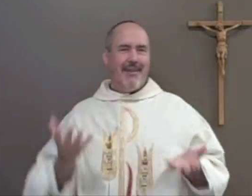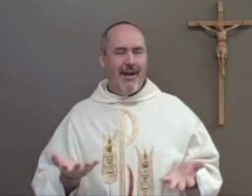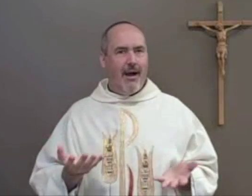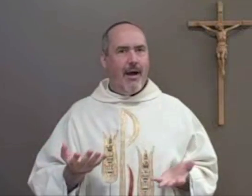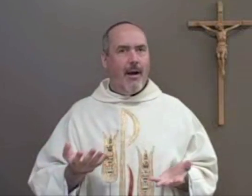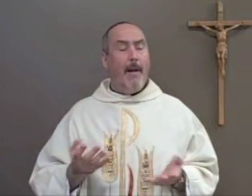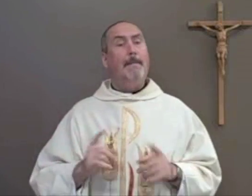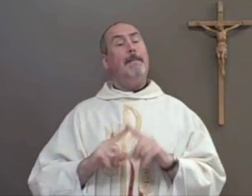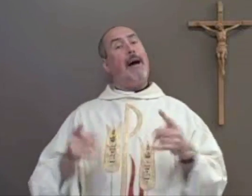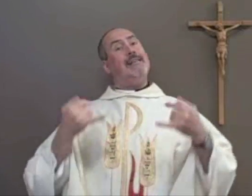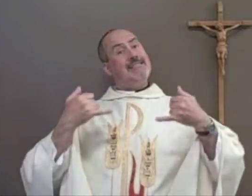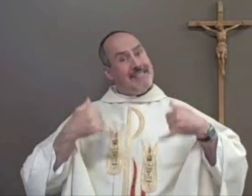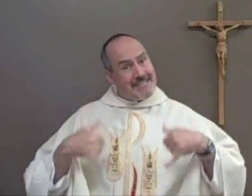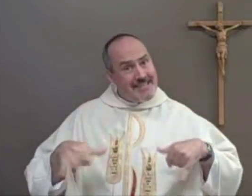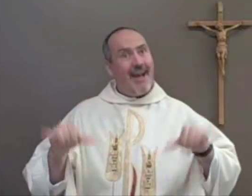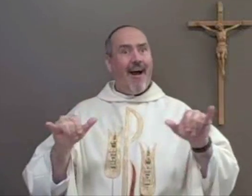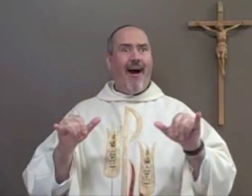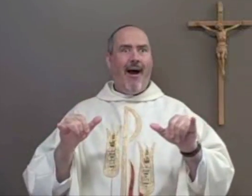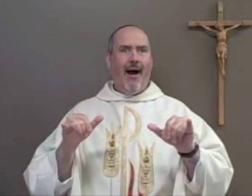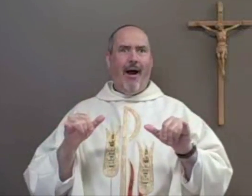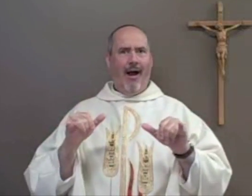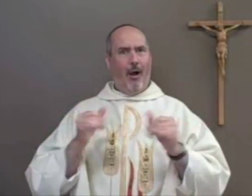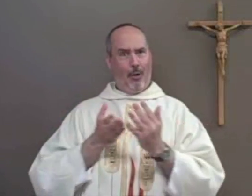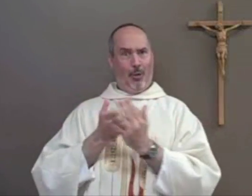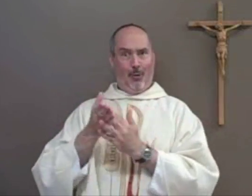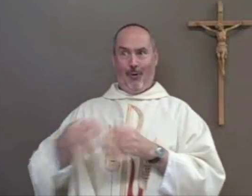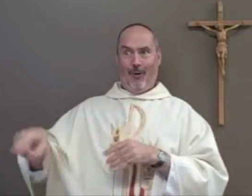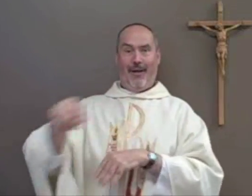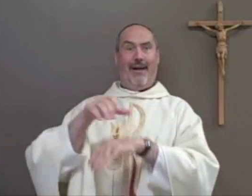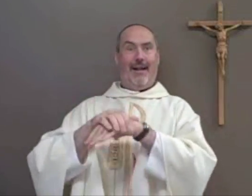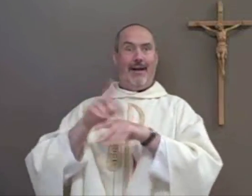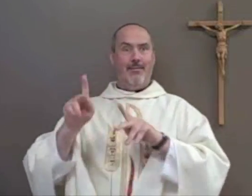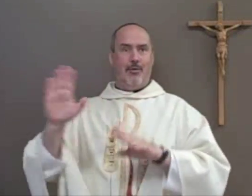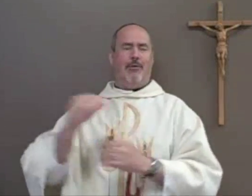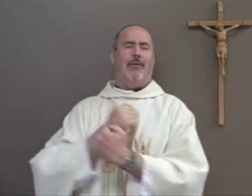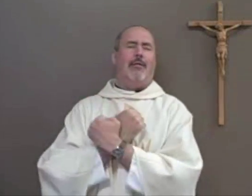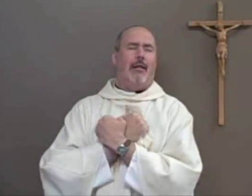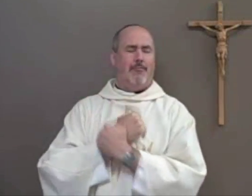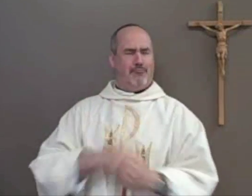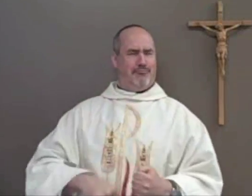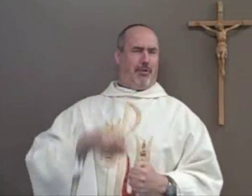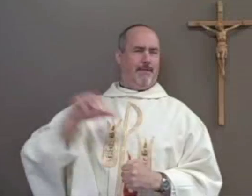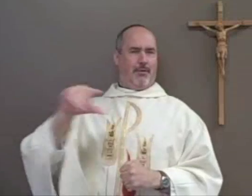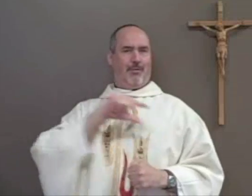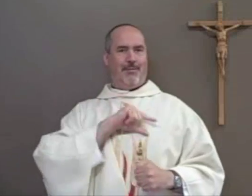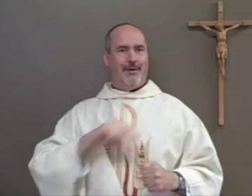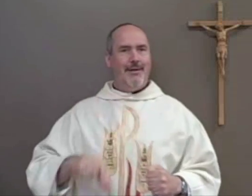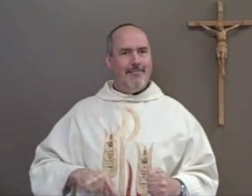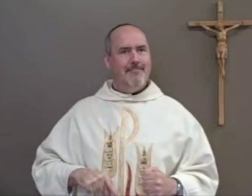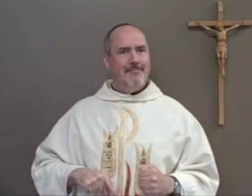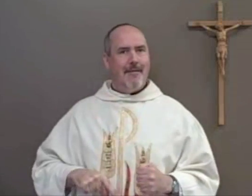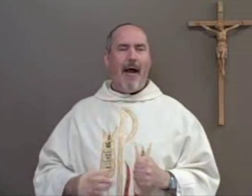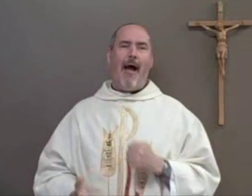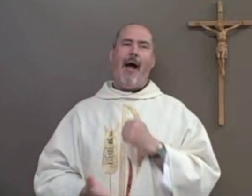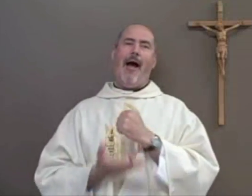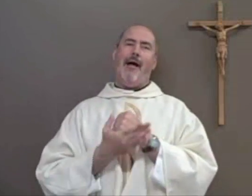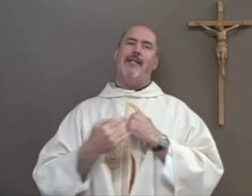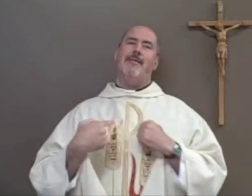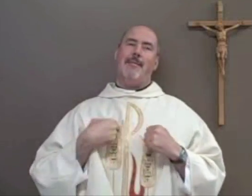still even through all of that English people love their monarch and it really helped